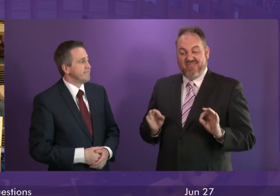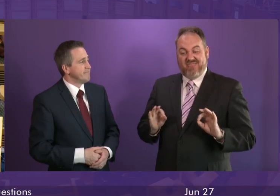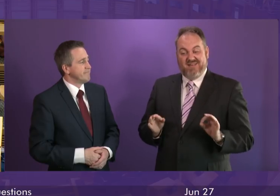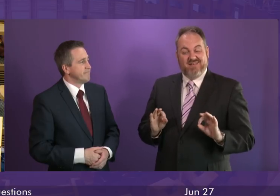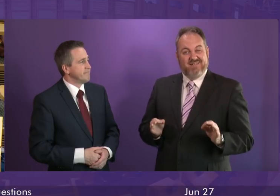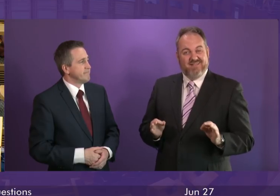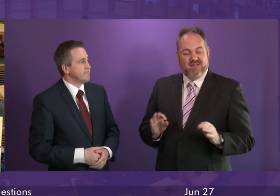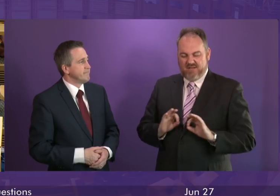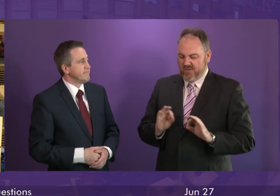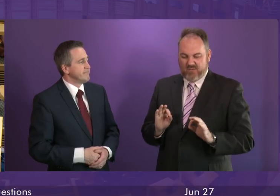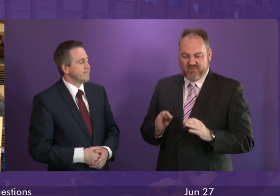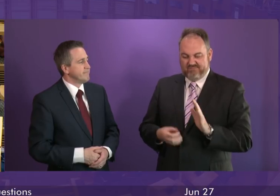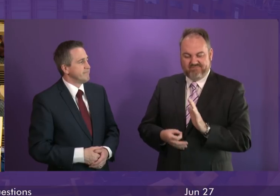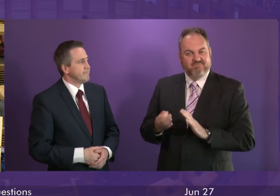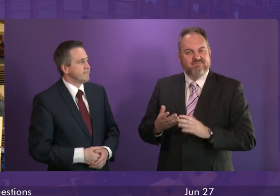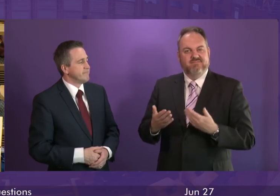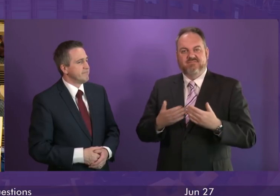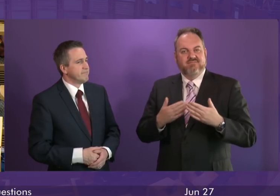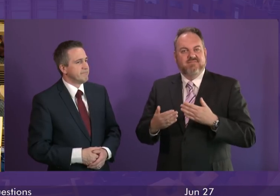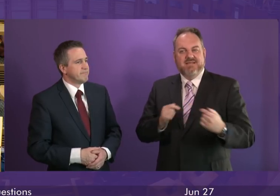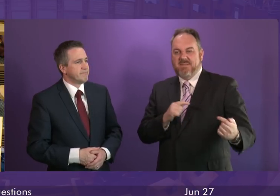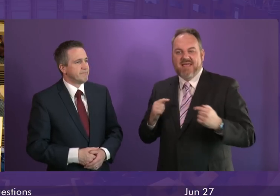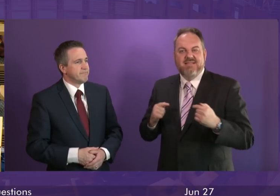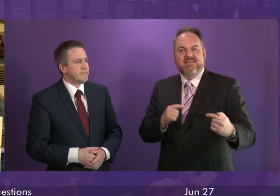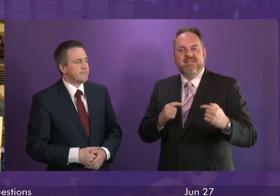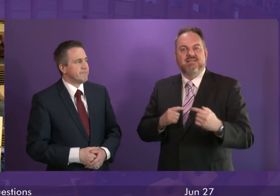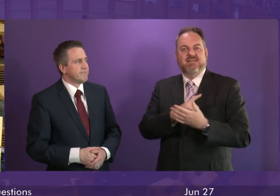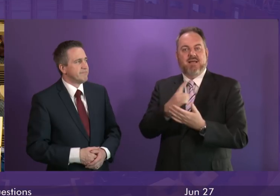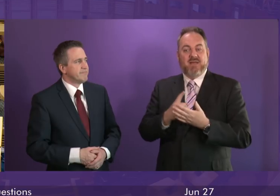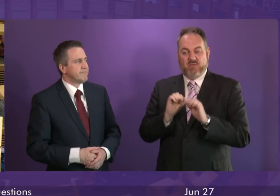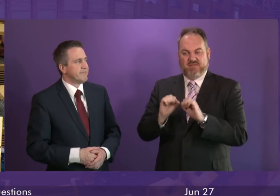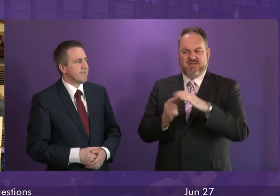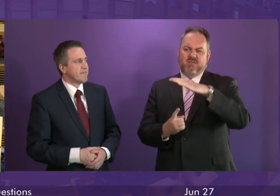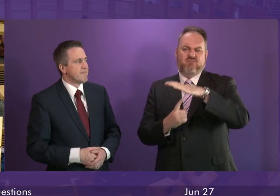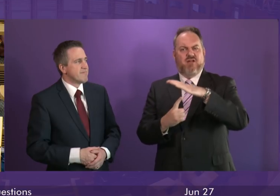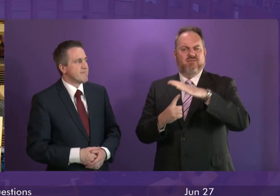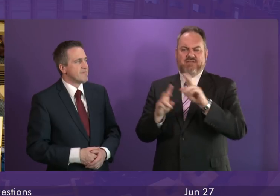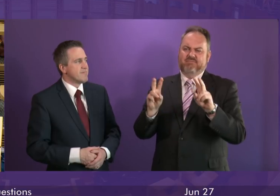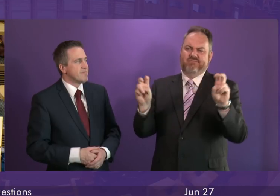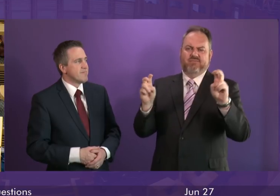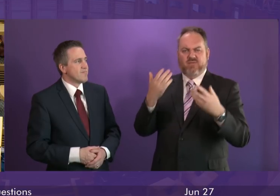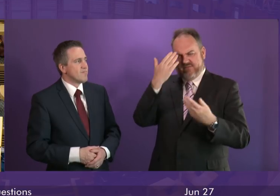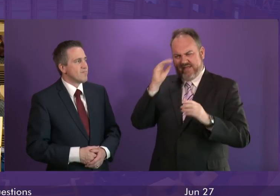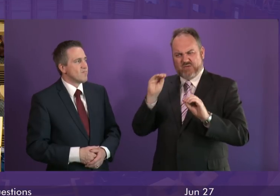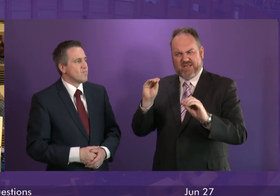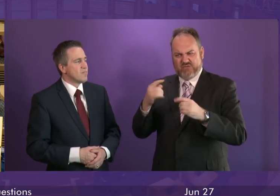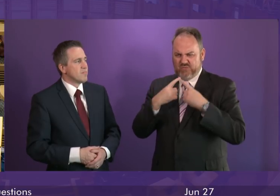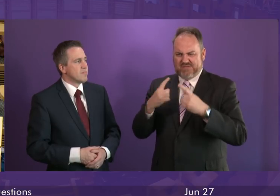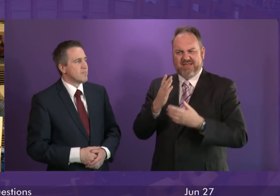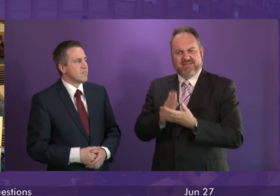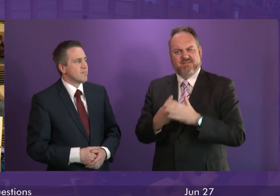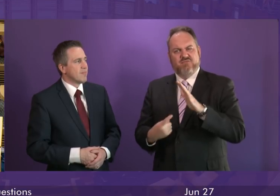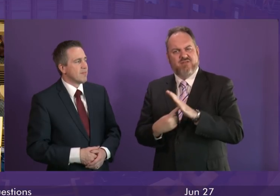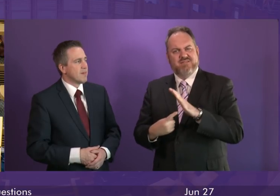last parliamentary year, there have been no government debates on that top priority of education. In fact,